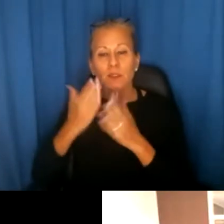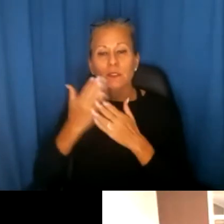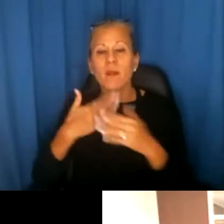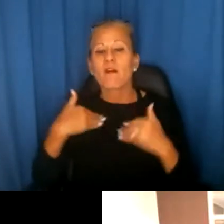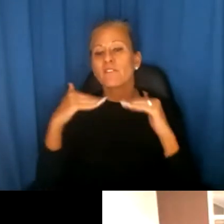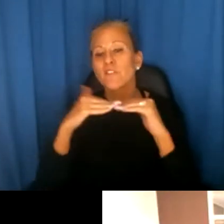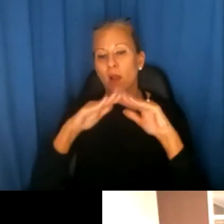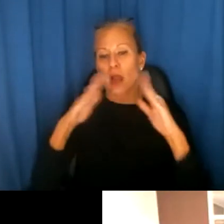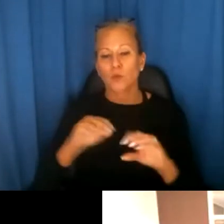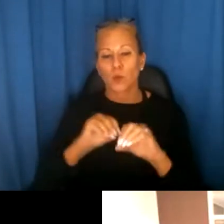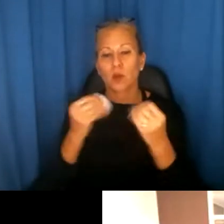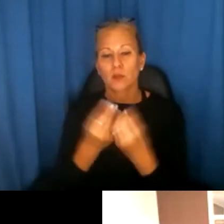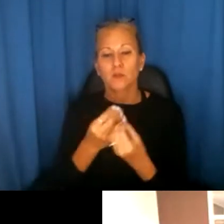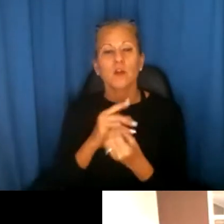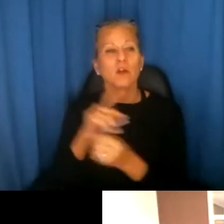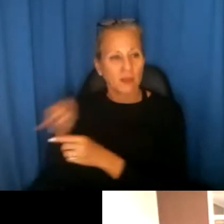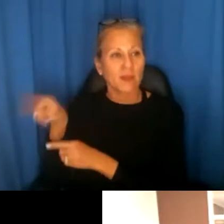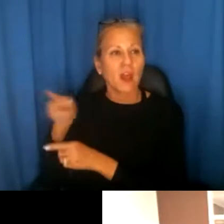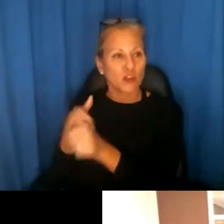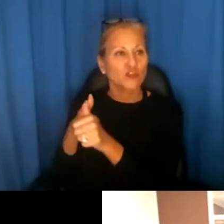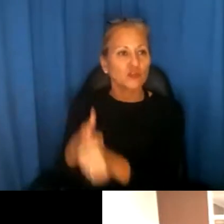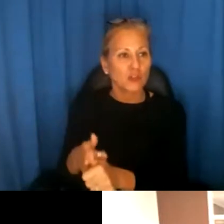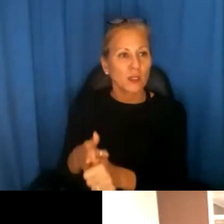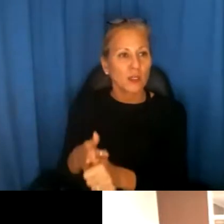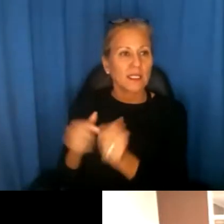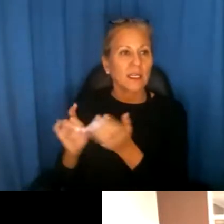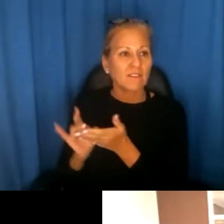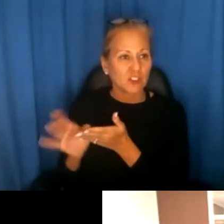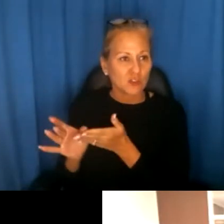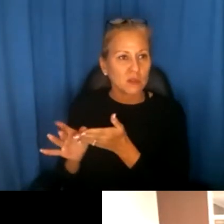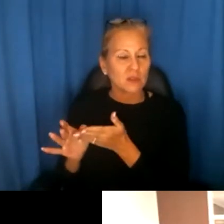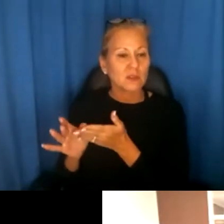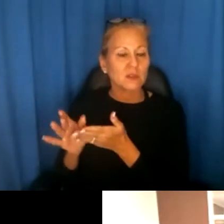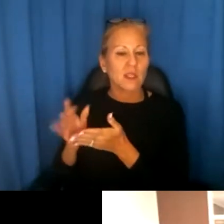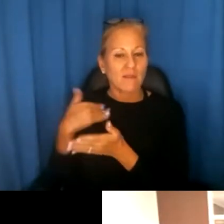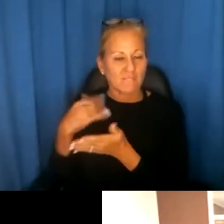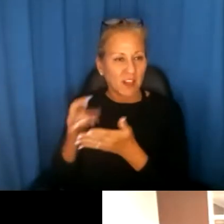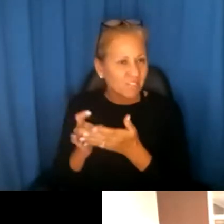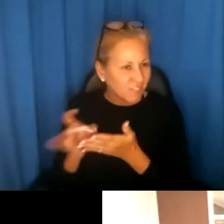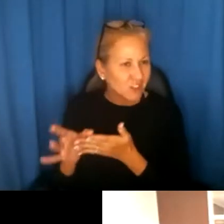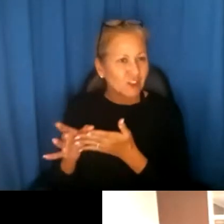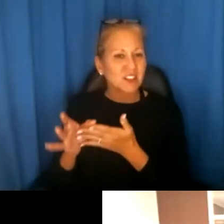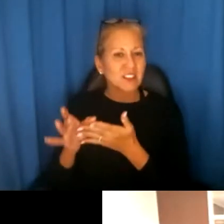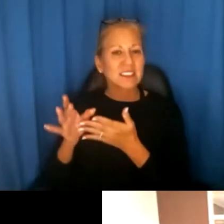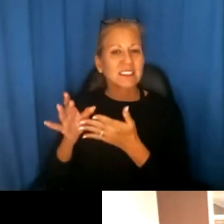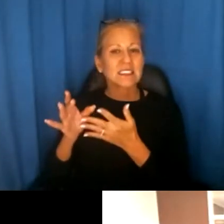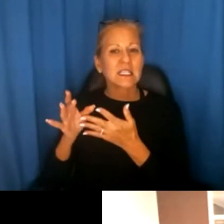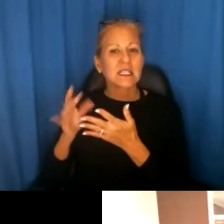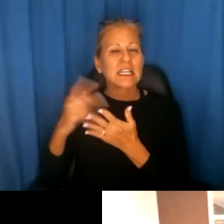organizations are tracking evictions and have evictions initiatives.